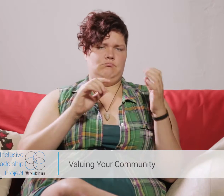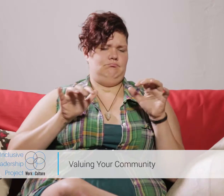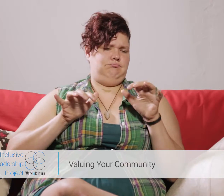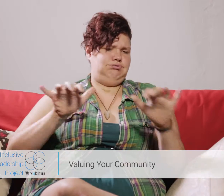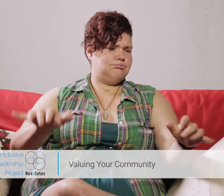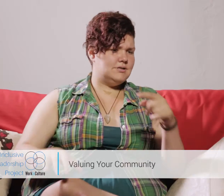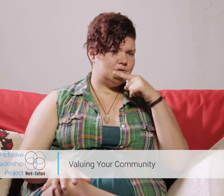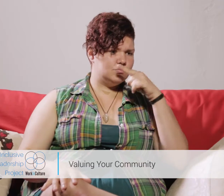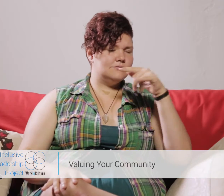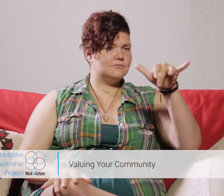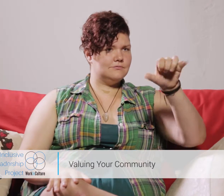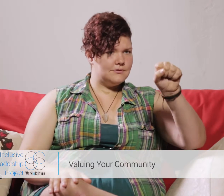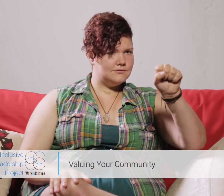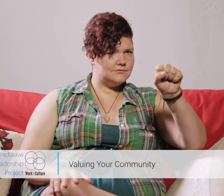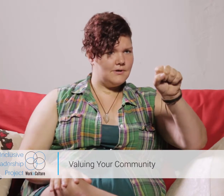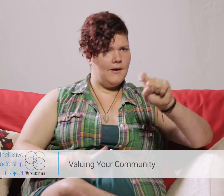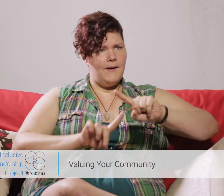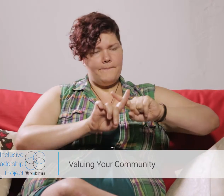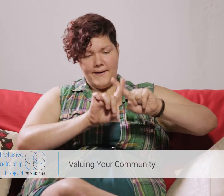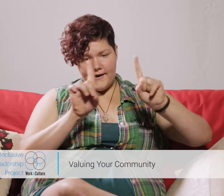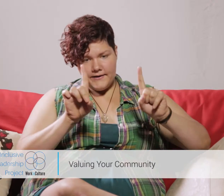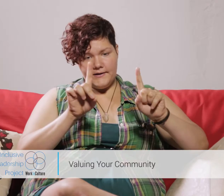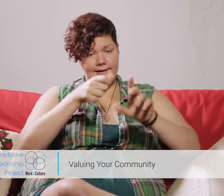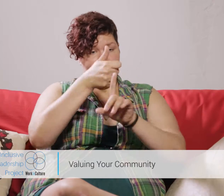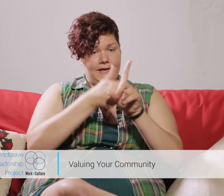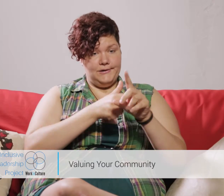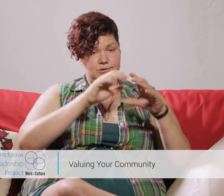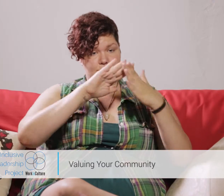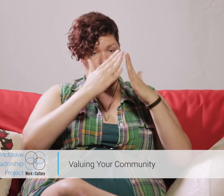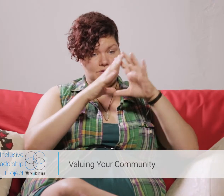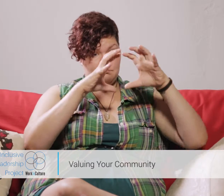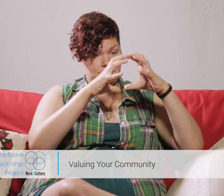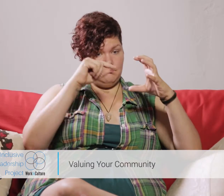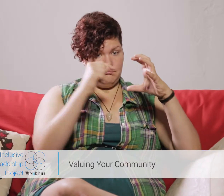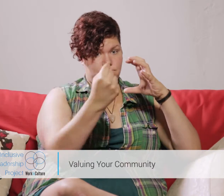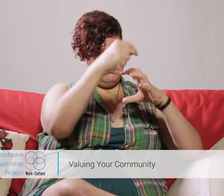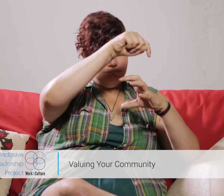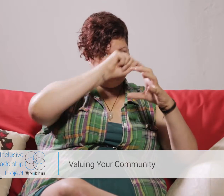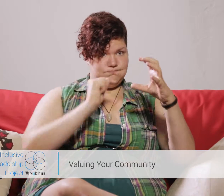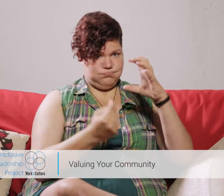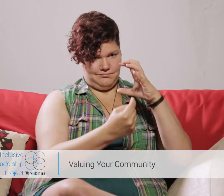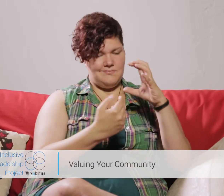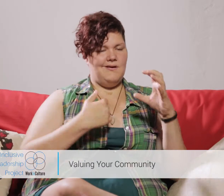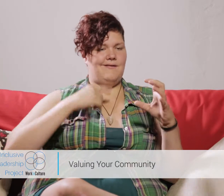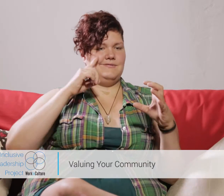and you know most hearing people from a board or otherwise are going to answer yes of course and